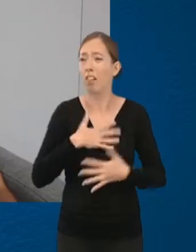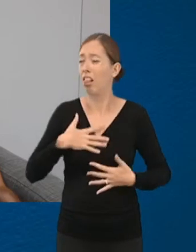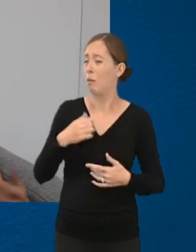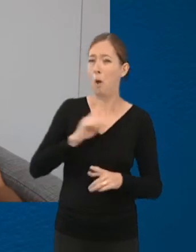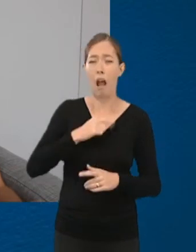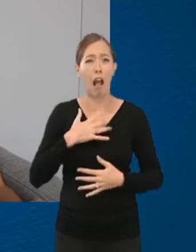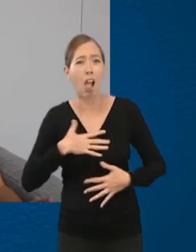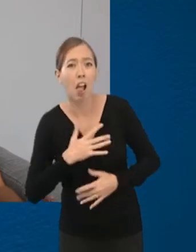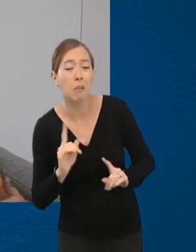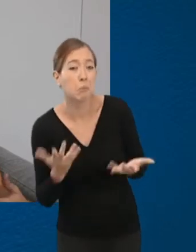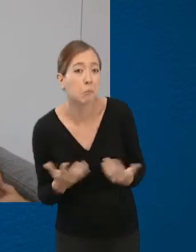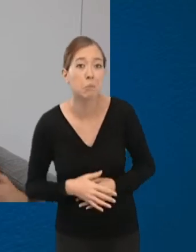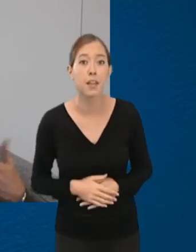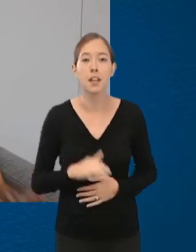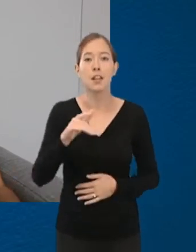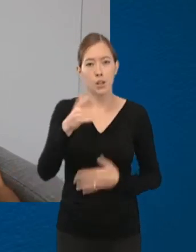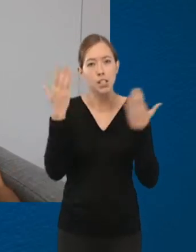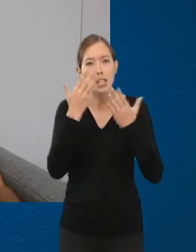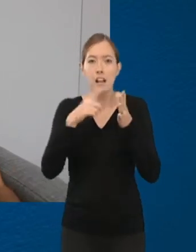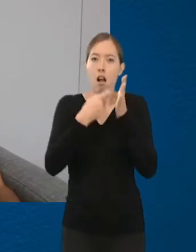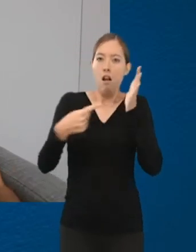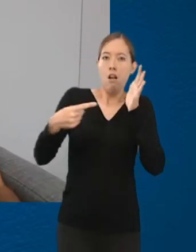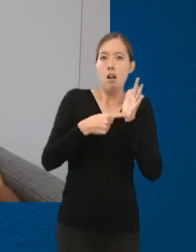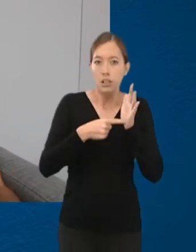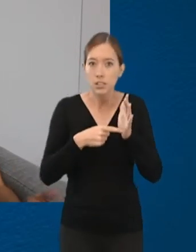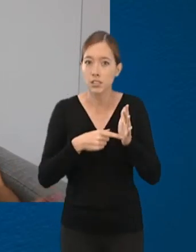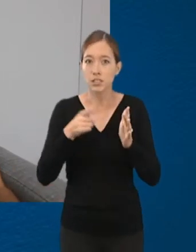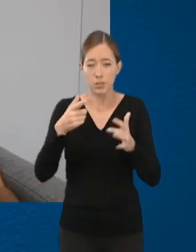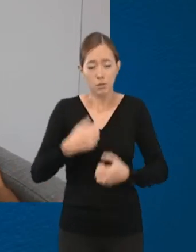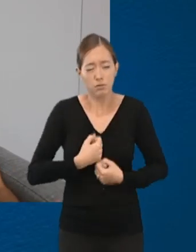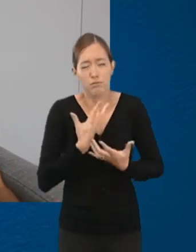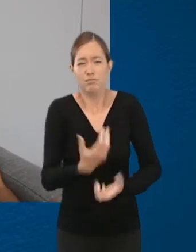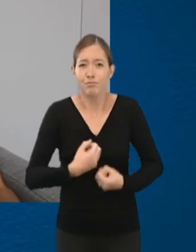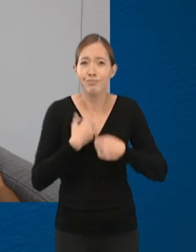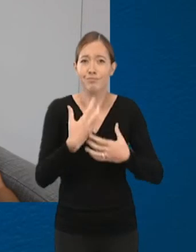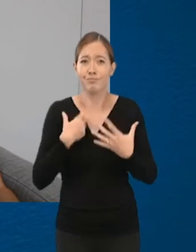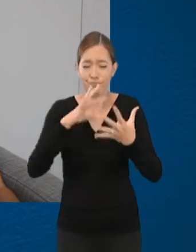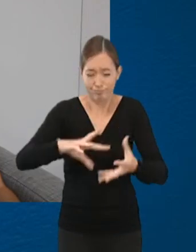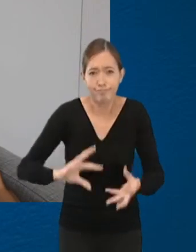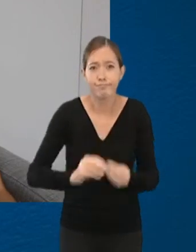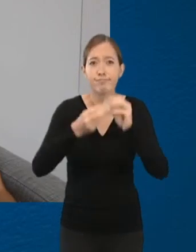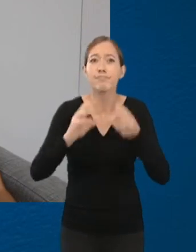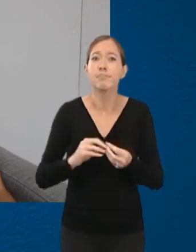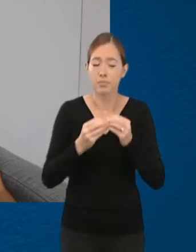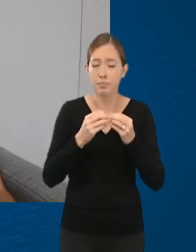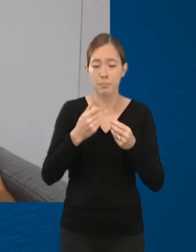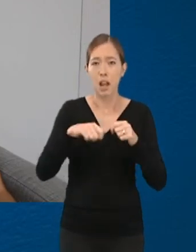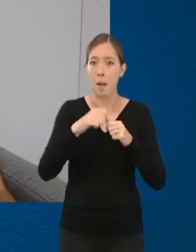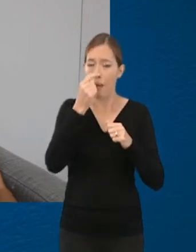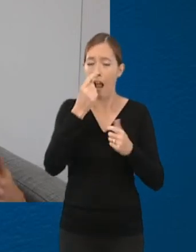you're studying the arts, you could be pouring your heart and soul into the work that you're creating. This could be a huge emotional drain and taking